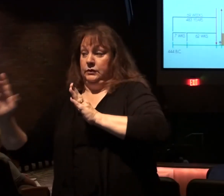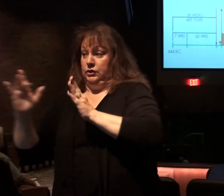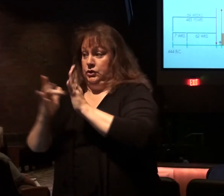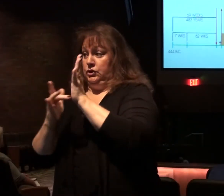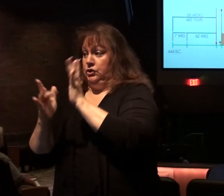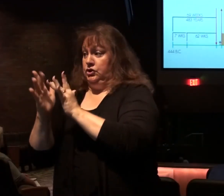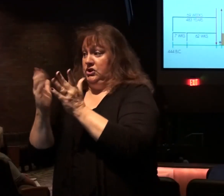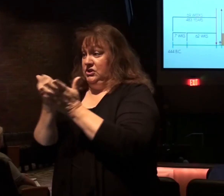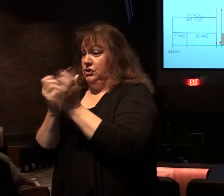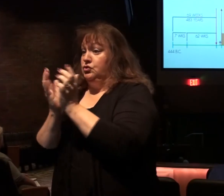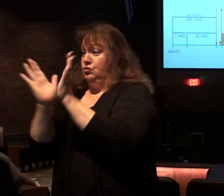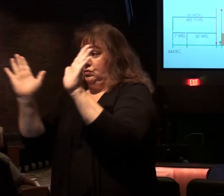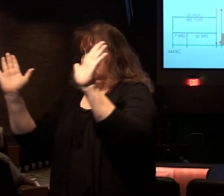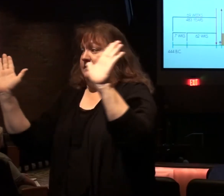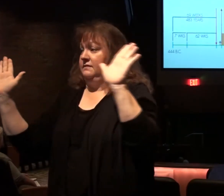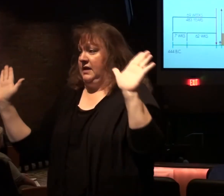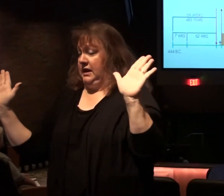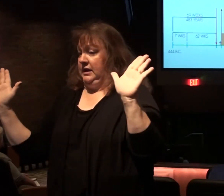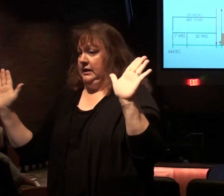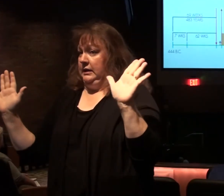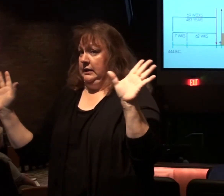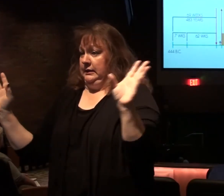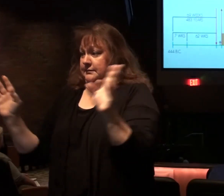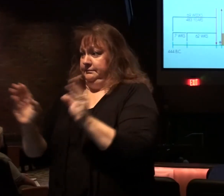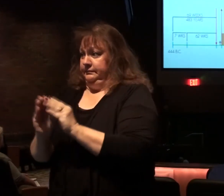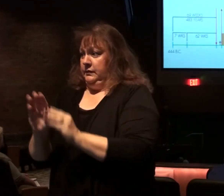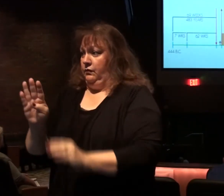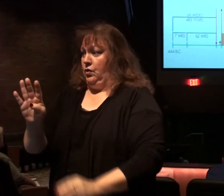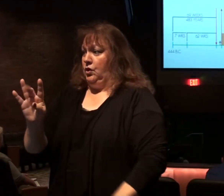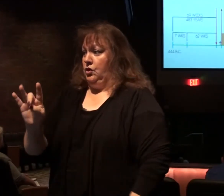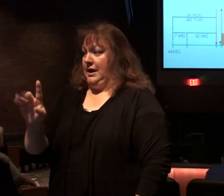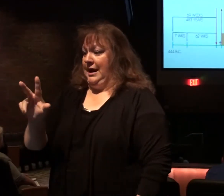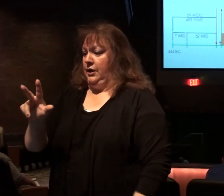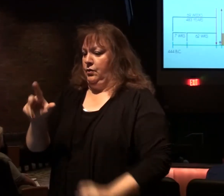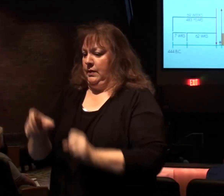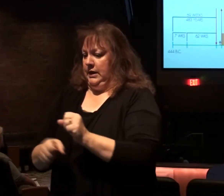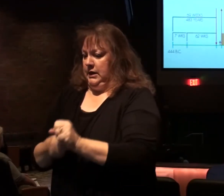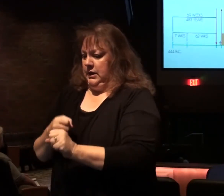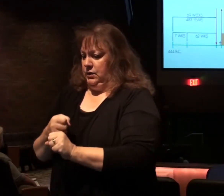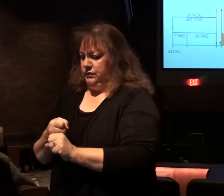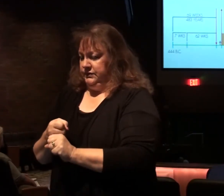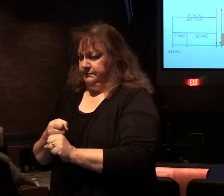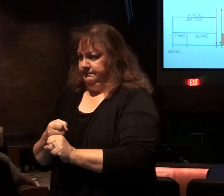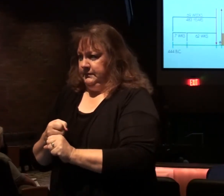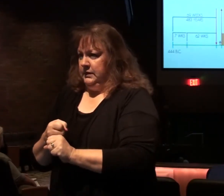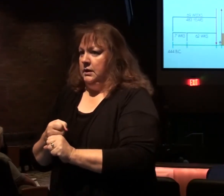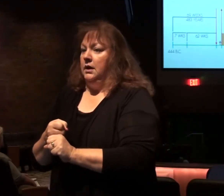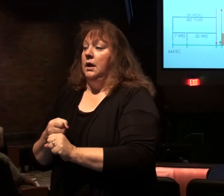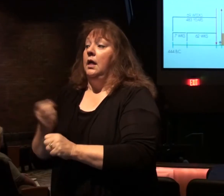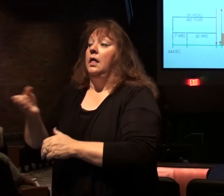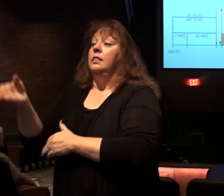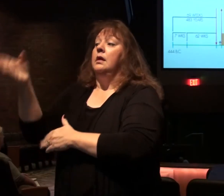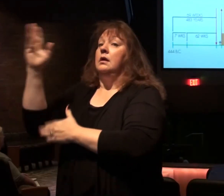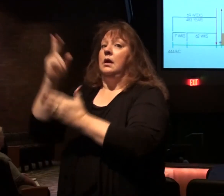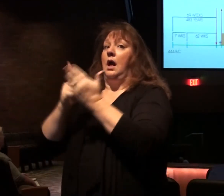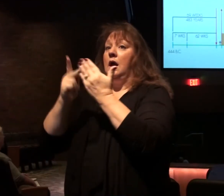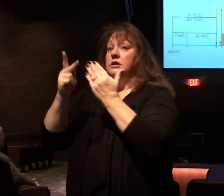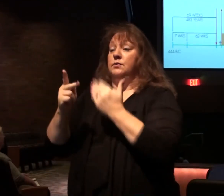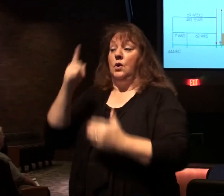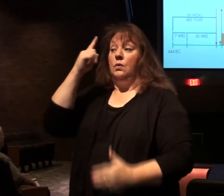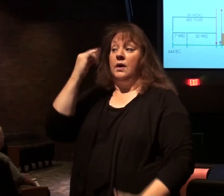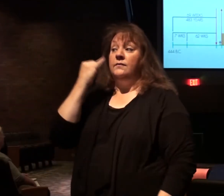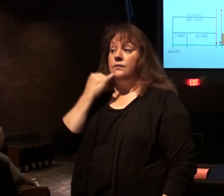Christ, carried us through 483 years. Then God's program for the nation